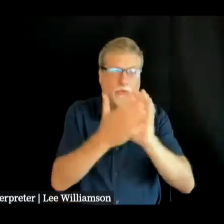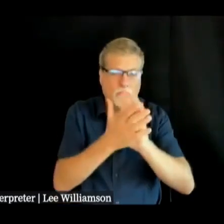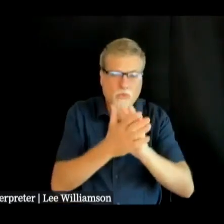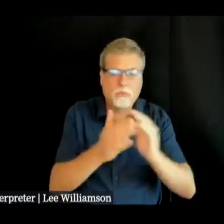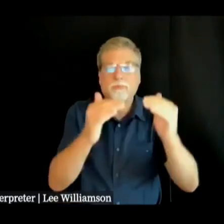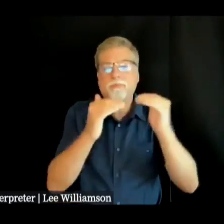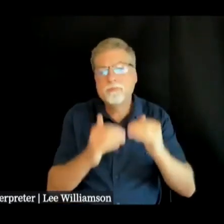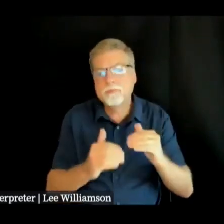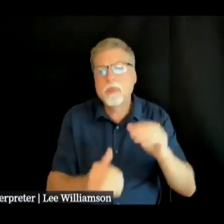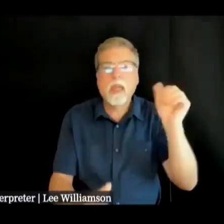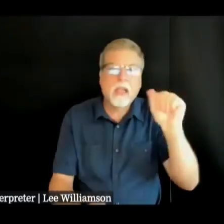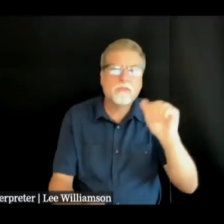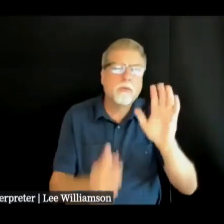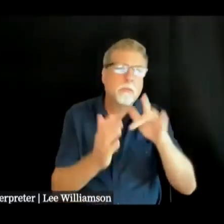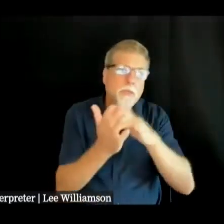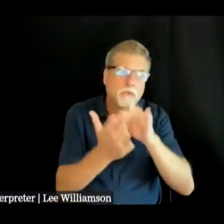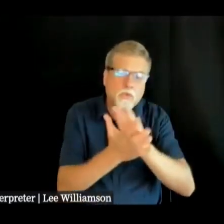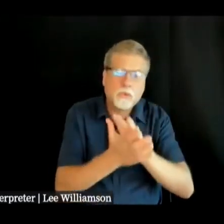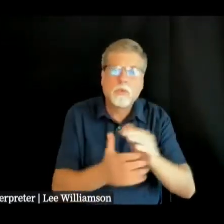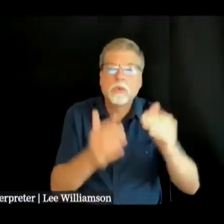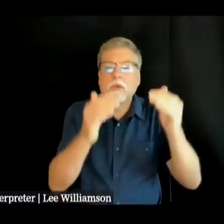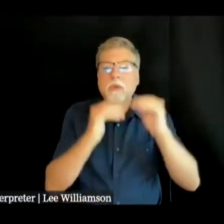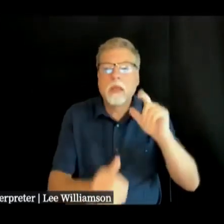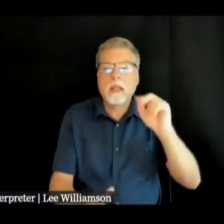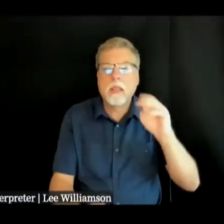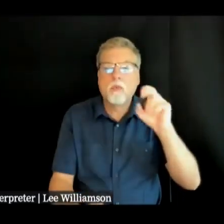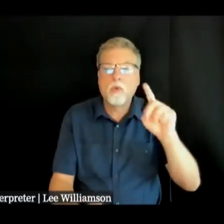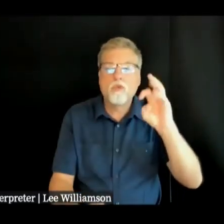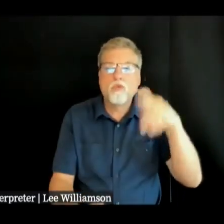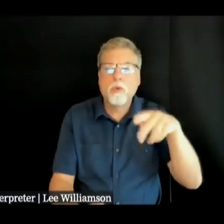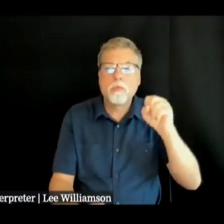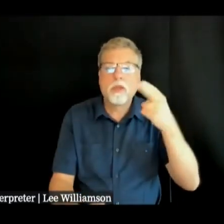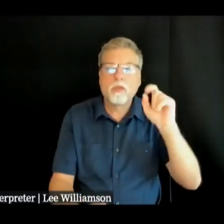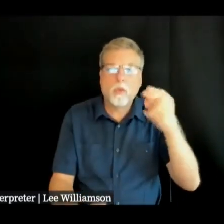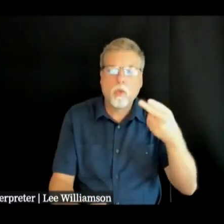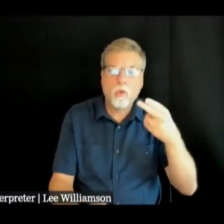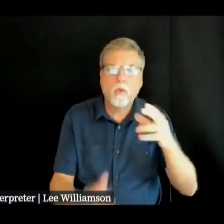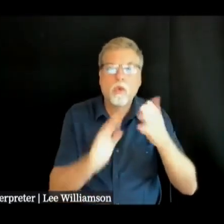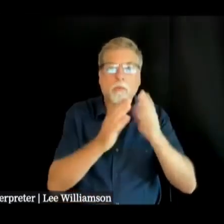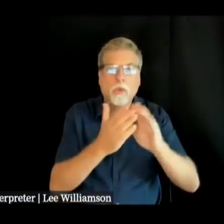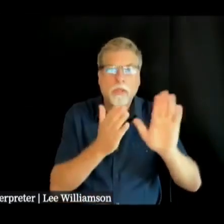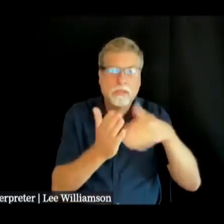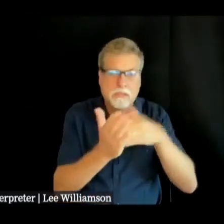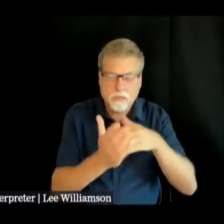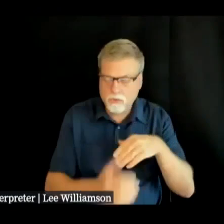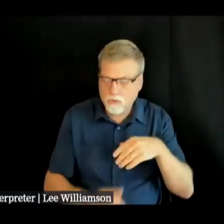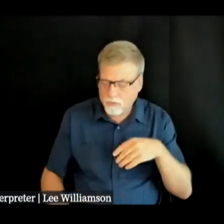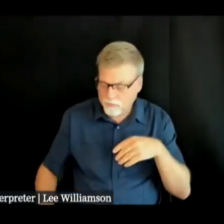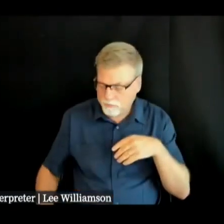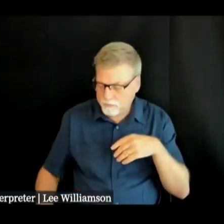Park Lucy Heron Elementary School and Oakley Elementary School